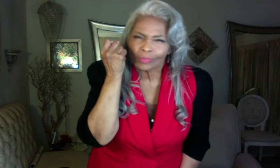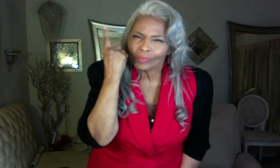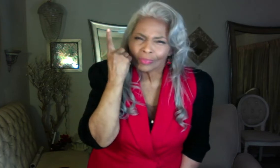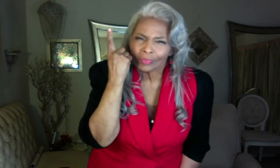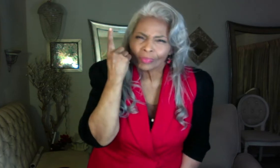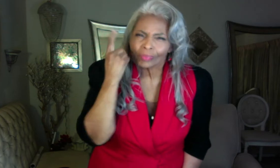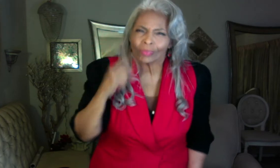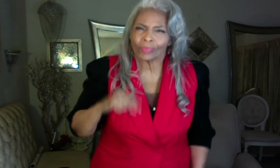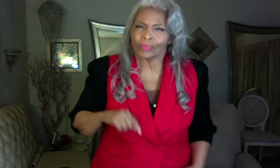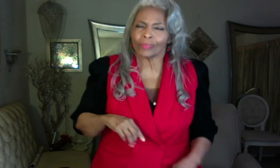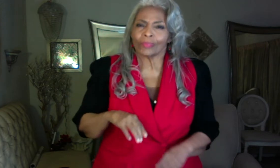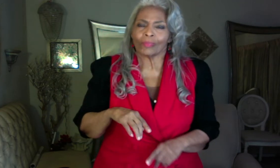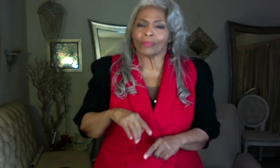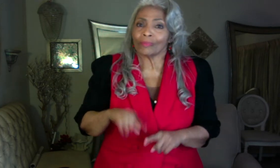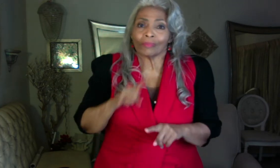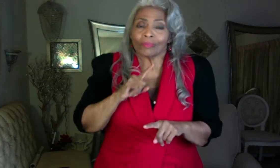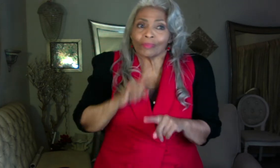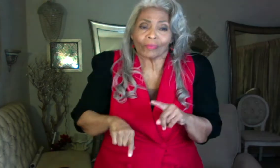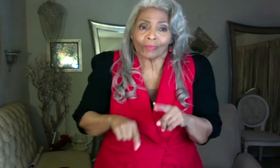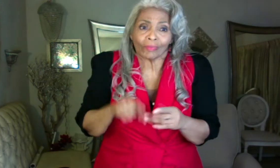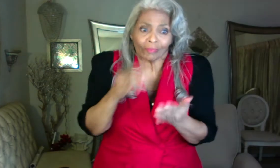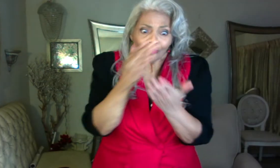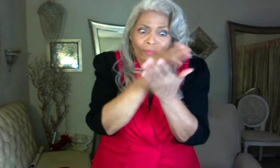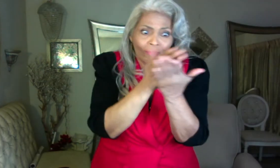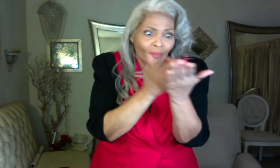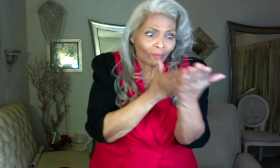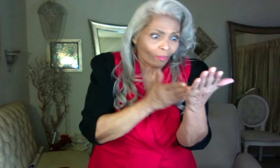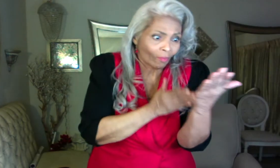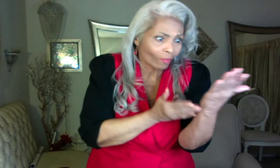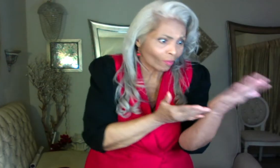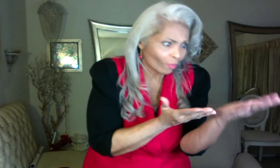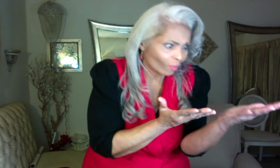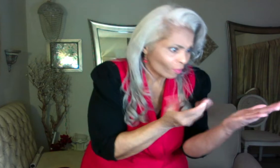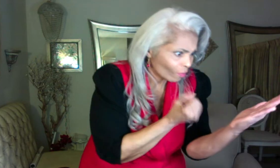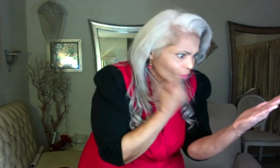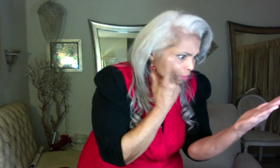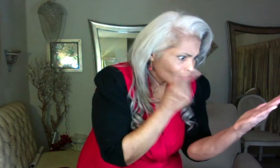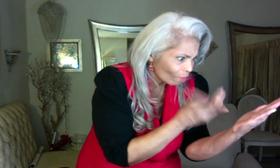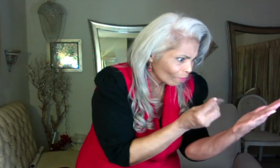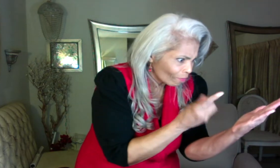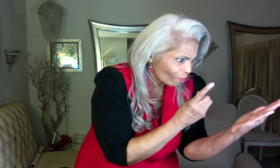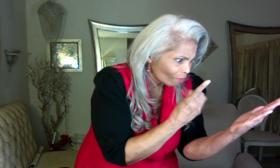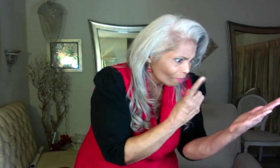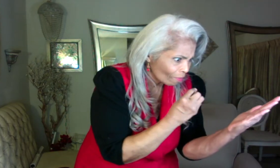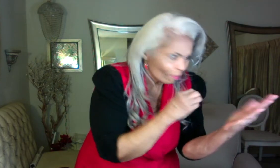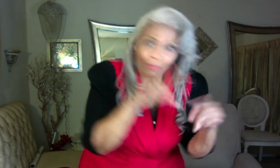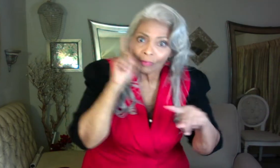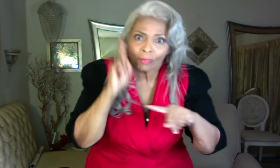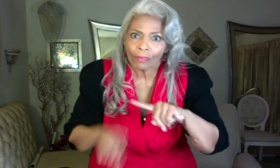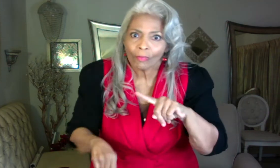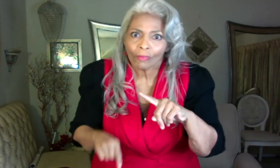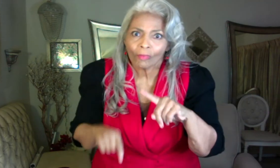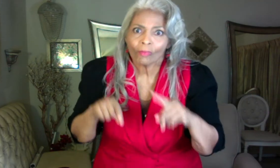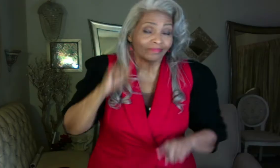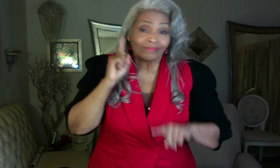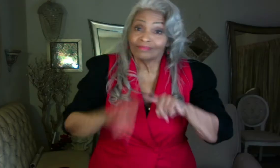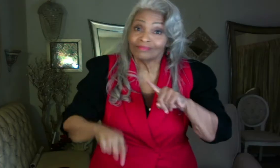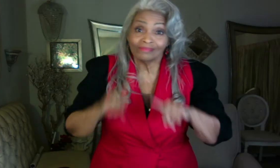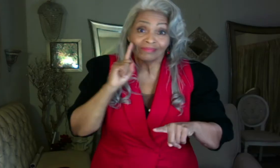understand and you can't see his plan. Hmm. When you